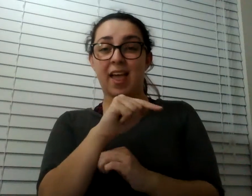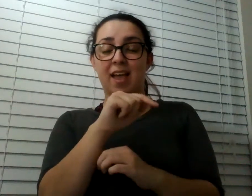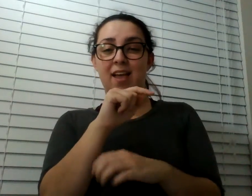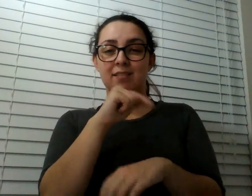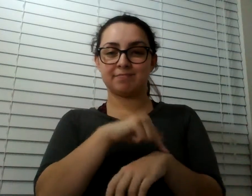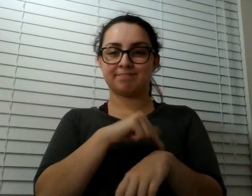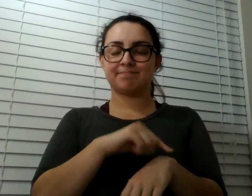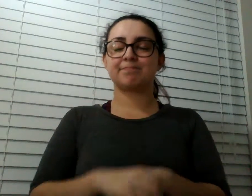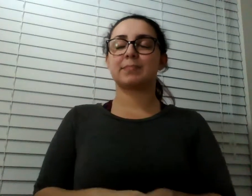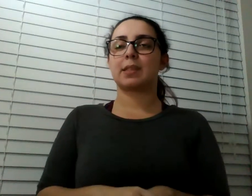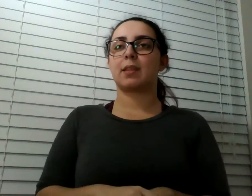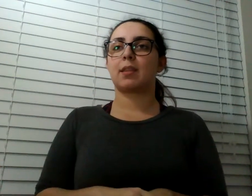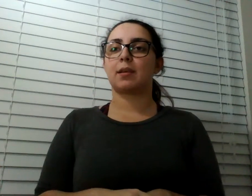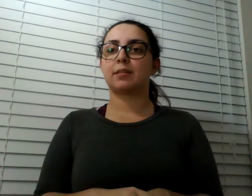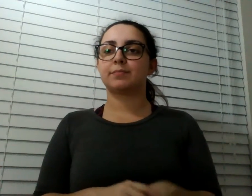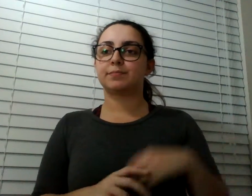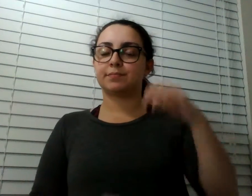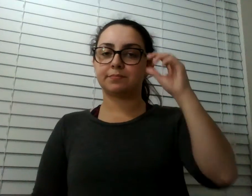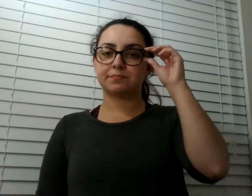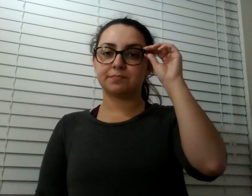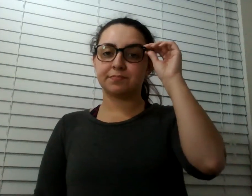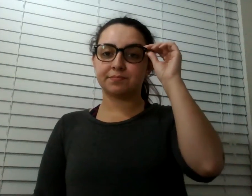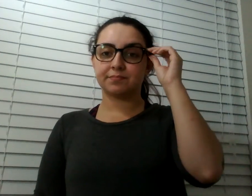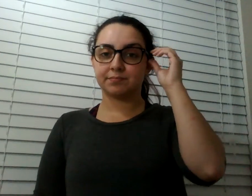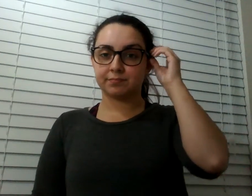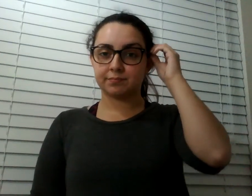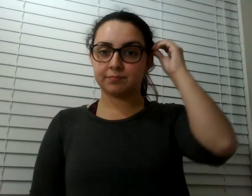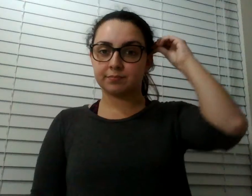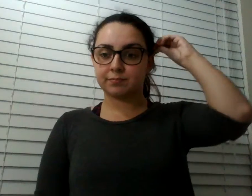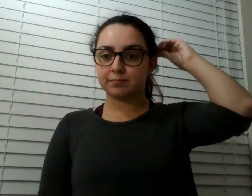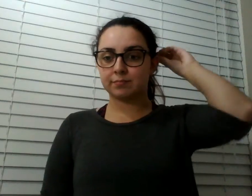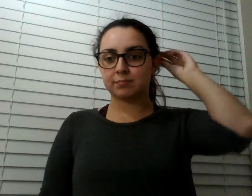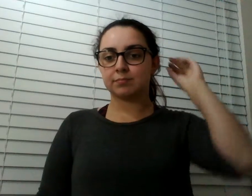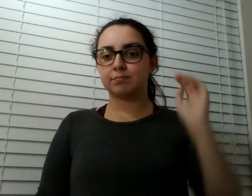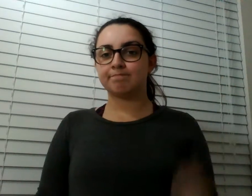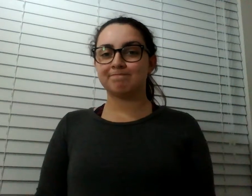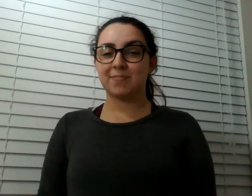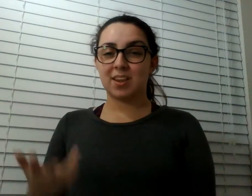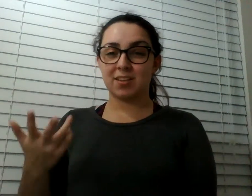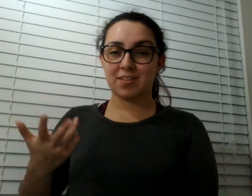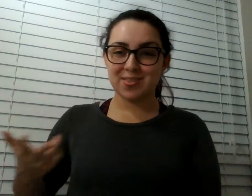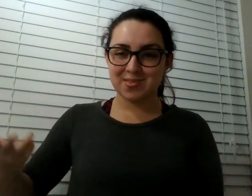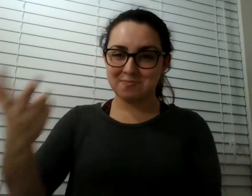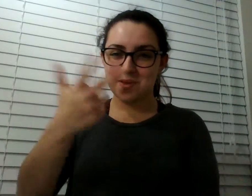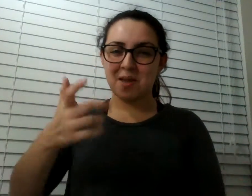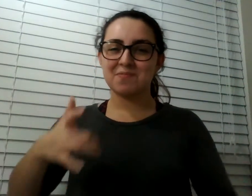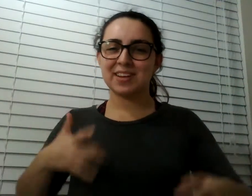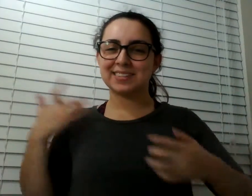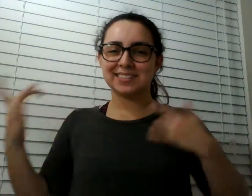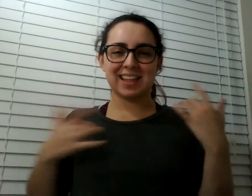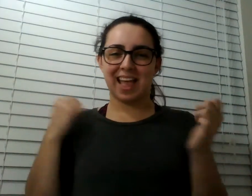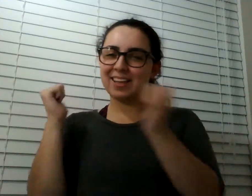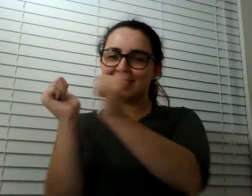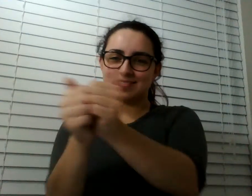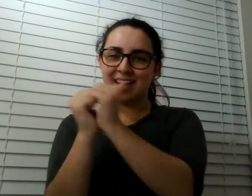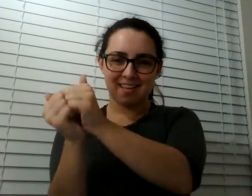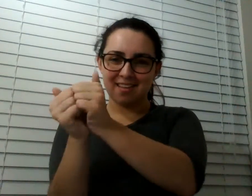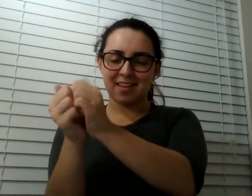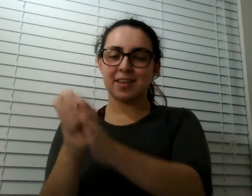Yay, we're so happy to be here. And so they were really, really, really excited to, like, be together. Wait, how long ago was this when they found the thing? It was